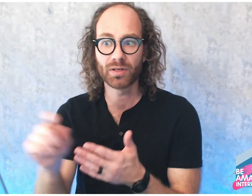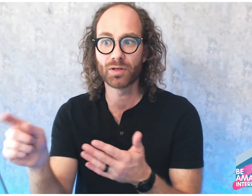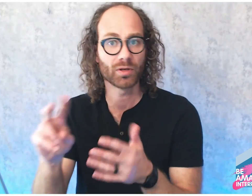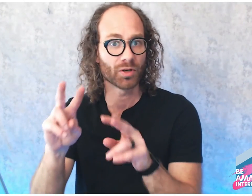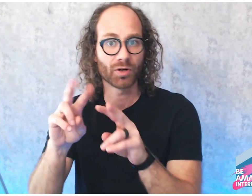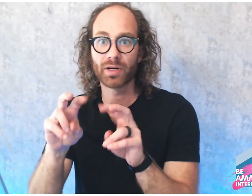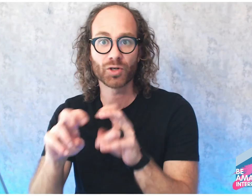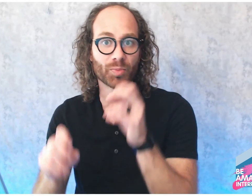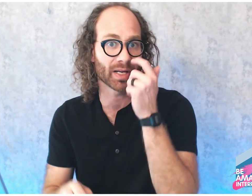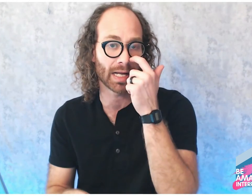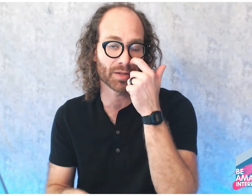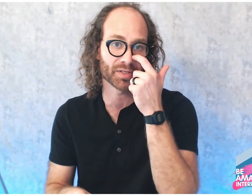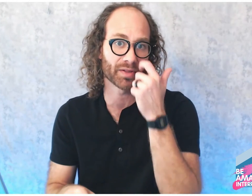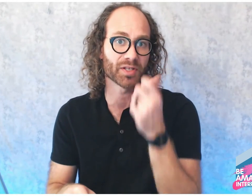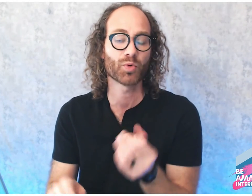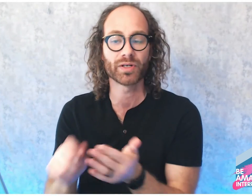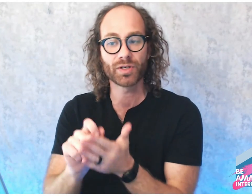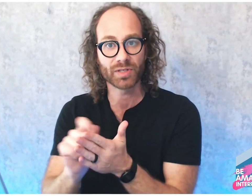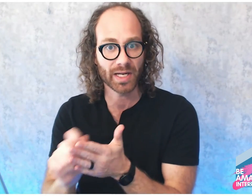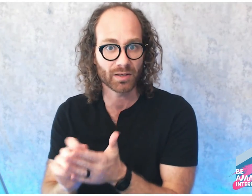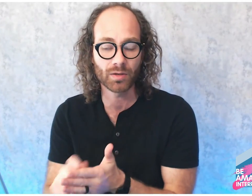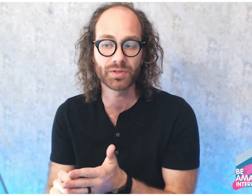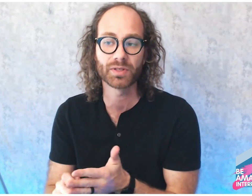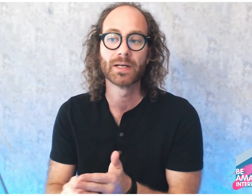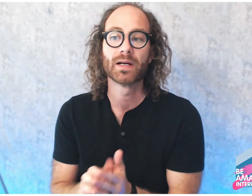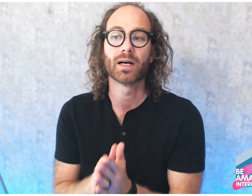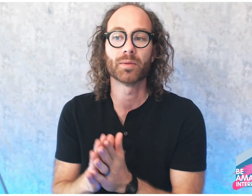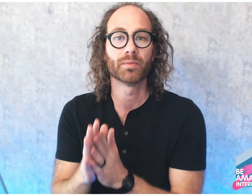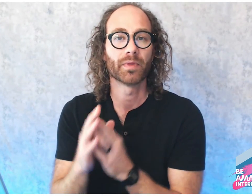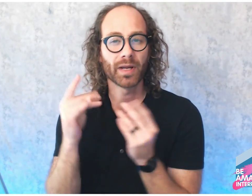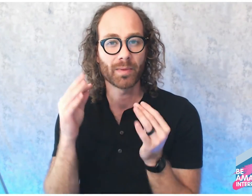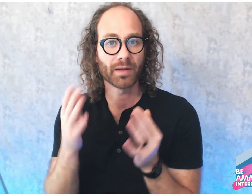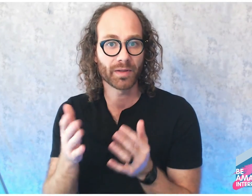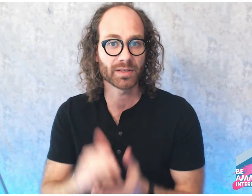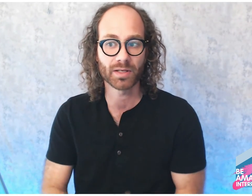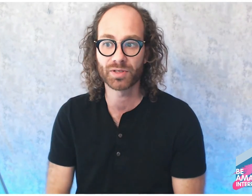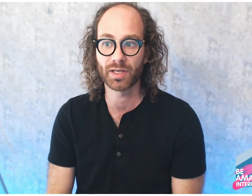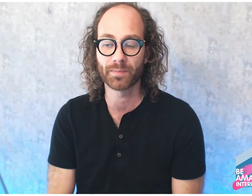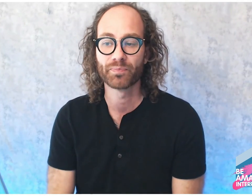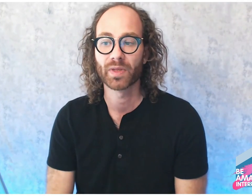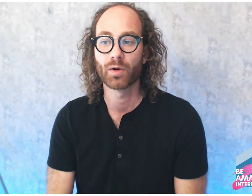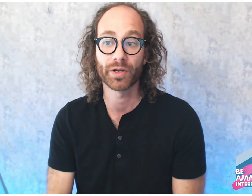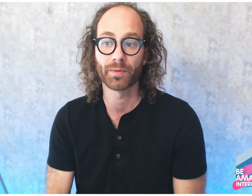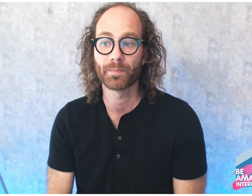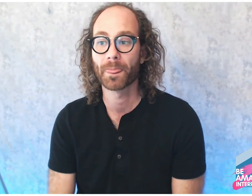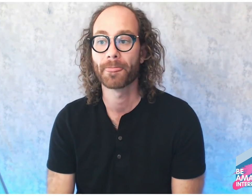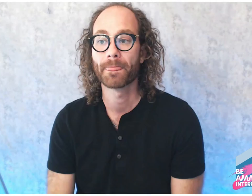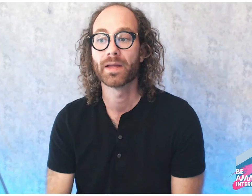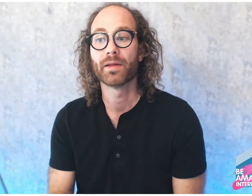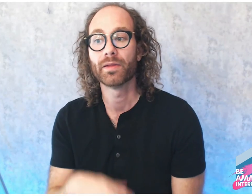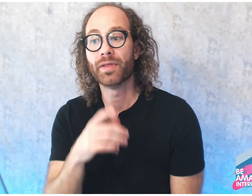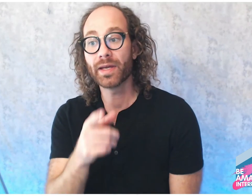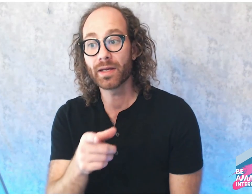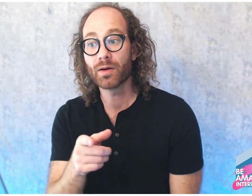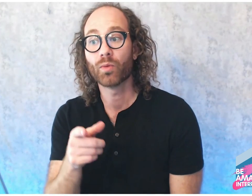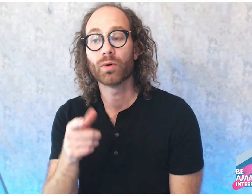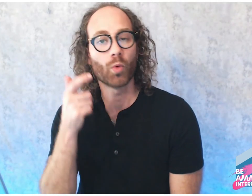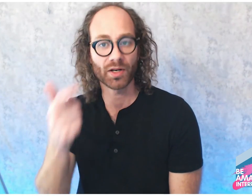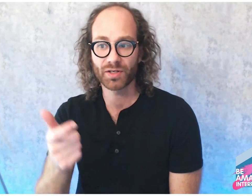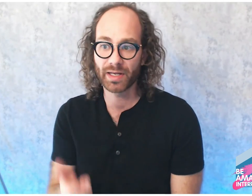your interpreting analysis at this point, too. Take notes. Think about the things that you see or hear. Then, watch it again.